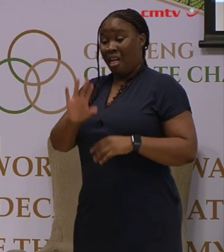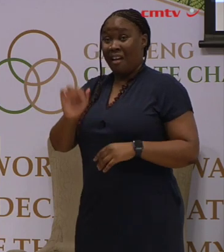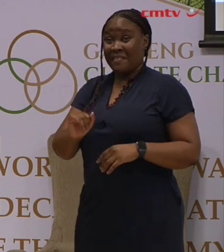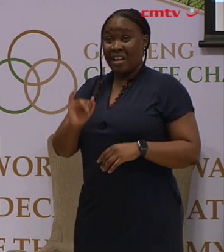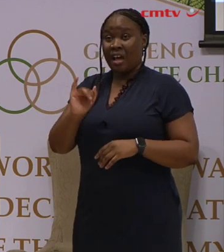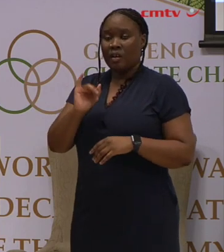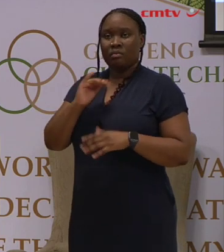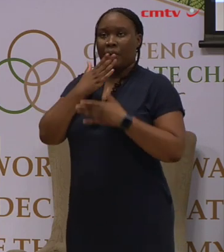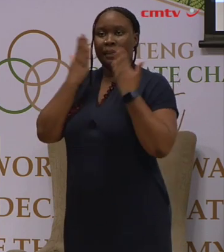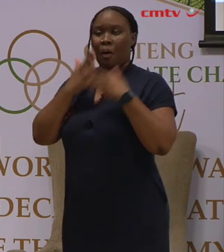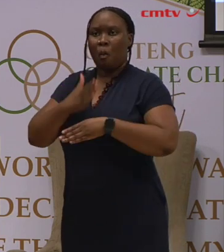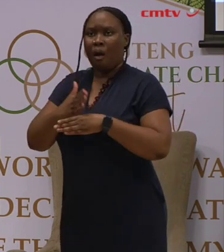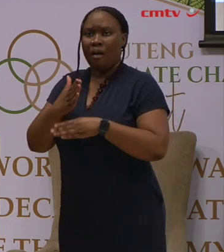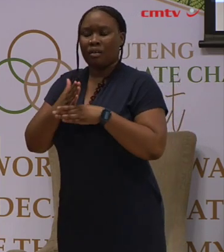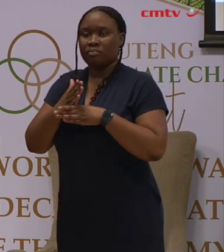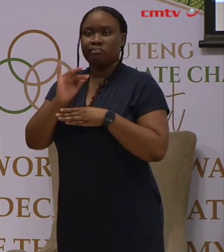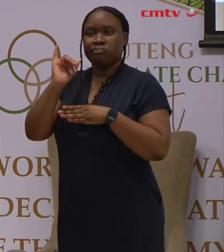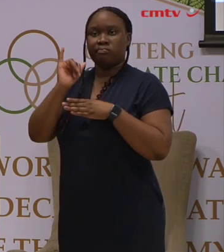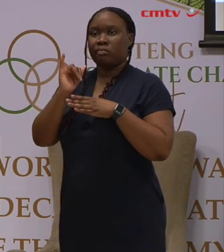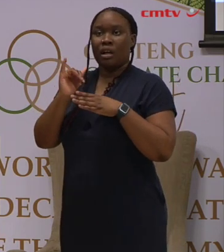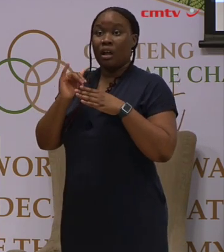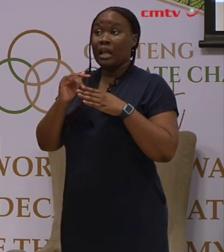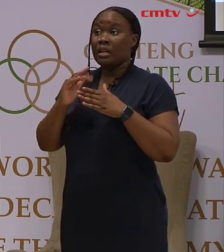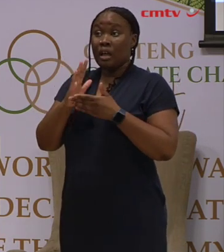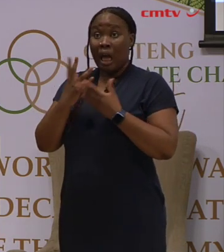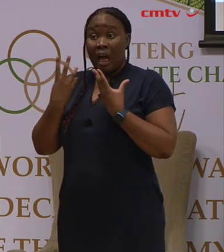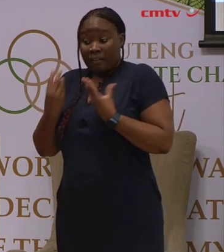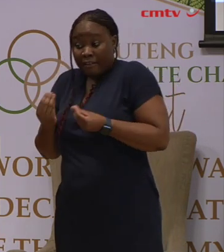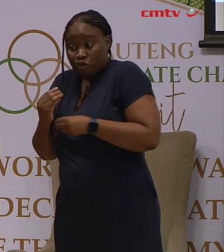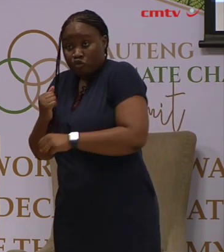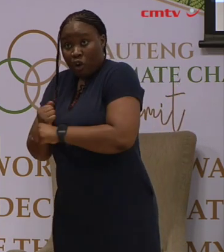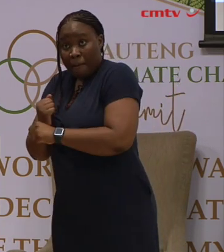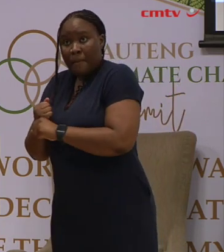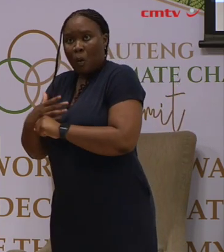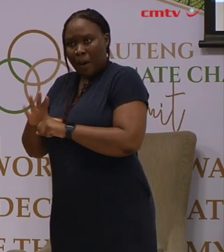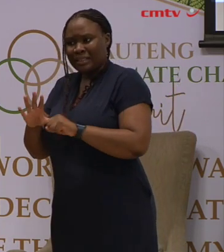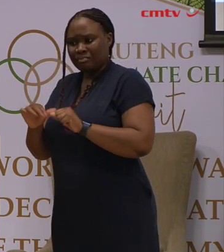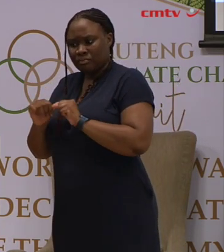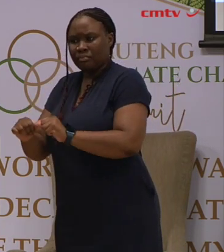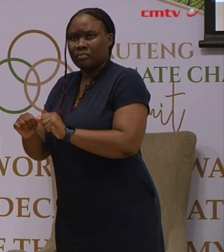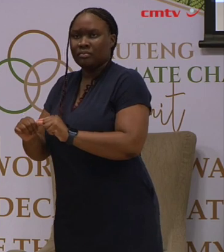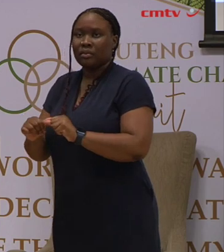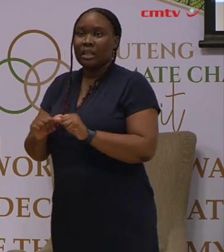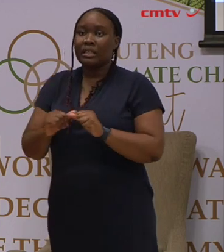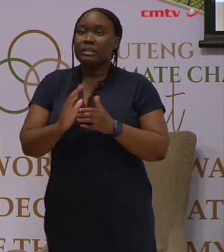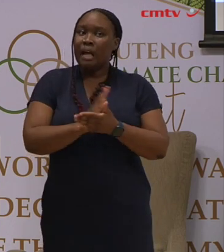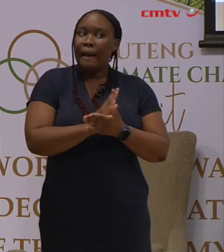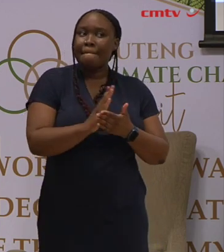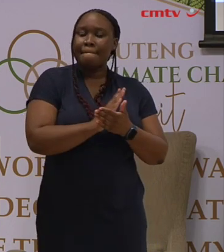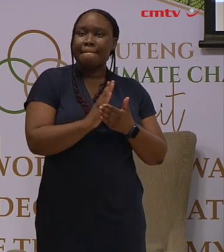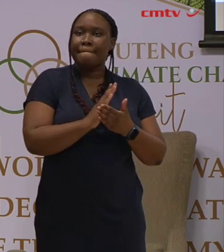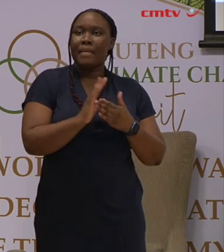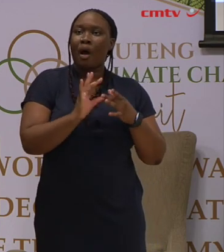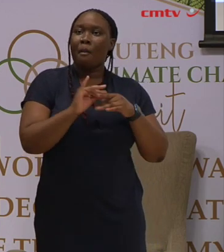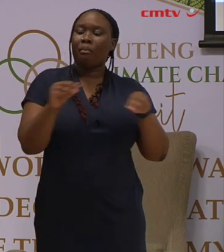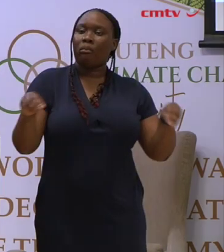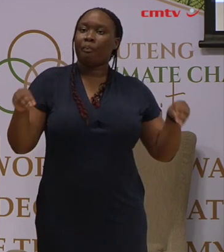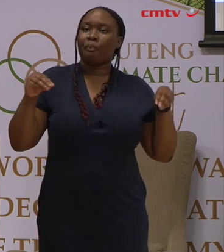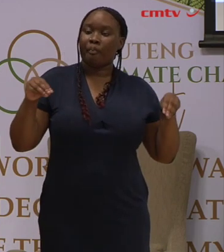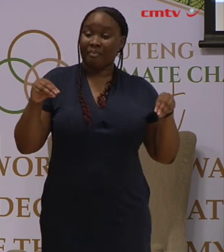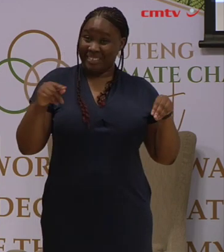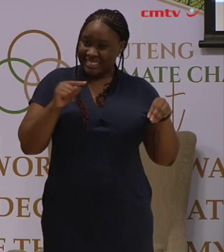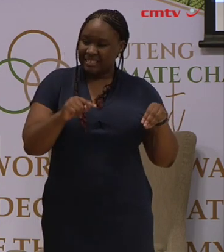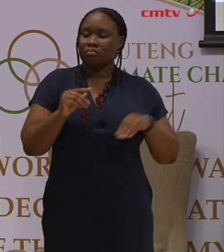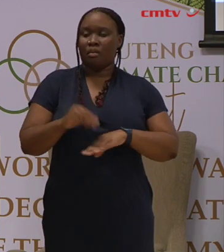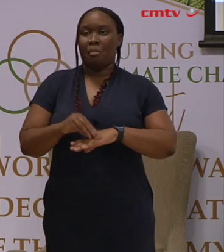those who have jobs want to hold on to them and that is something that we need to be mindful of.